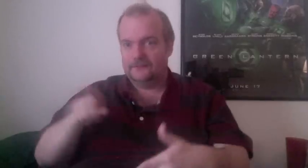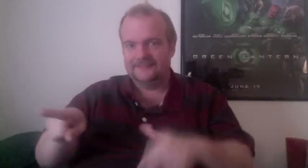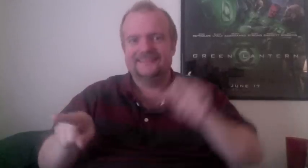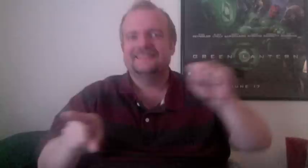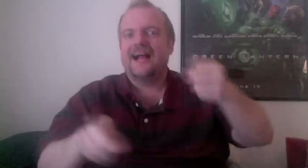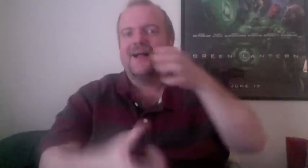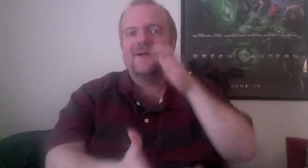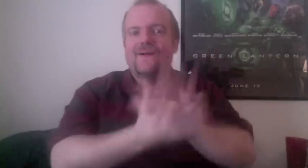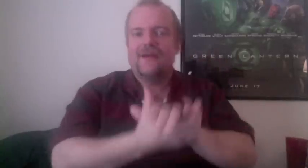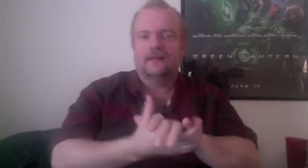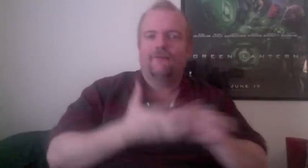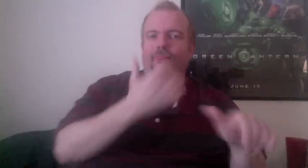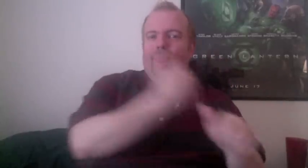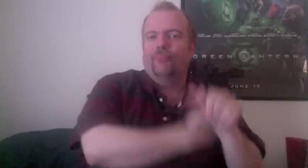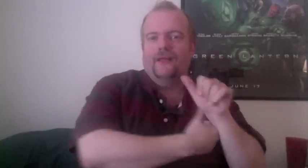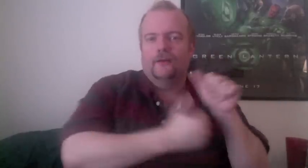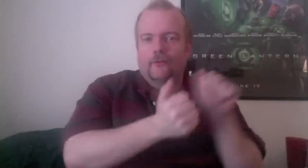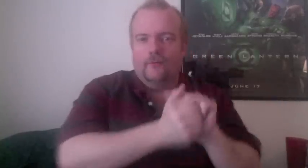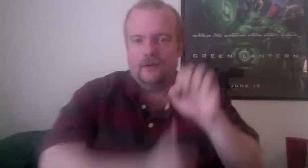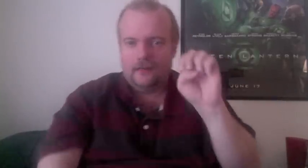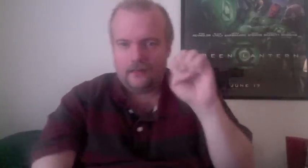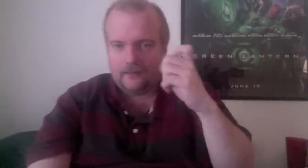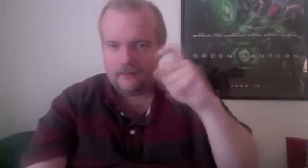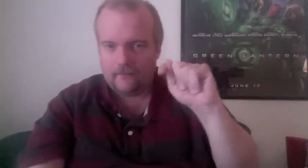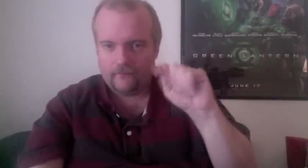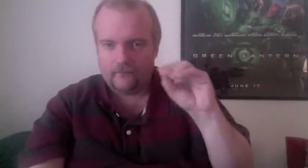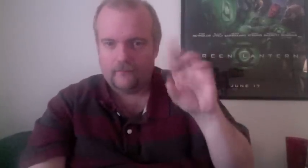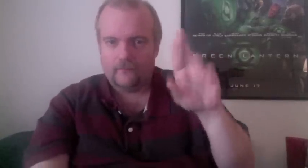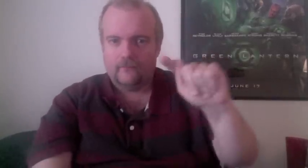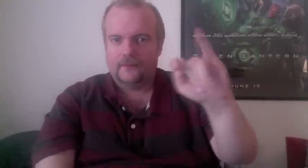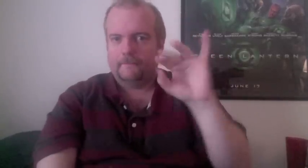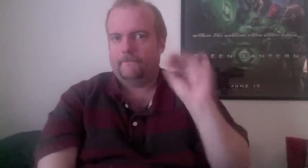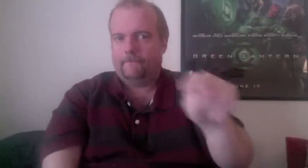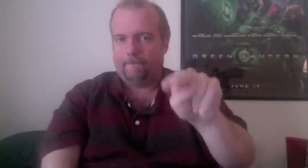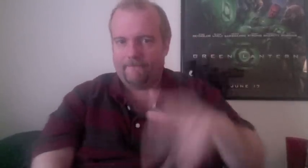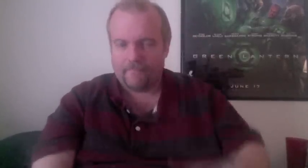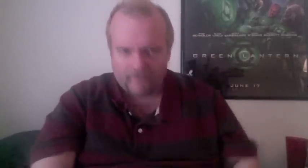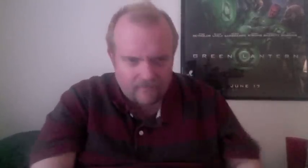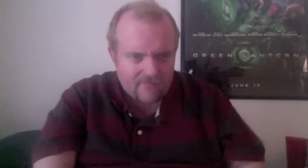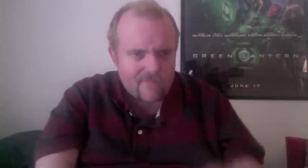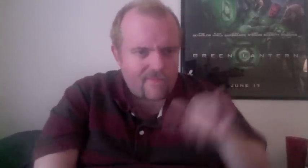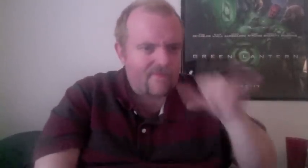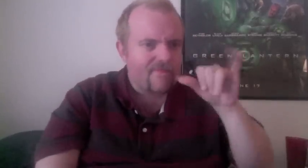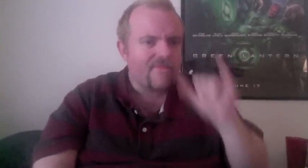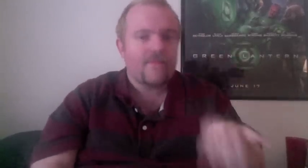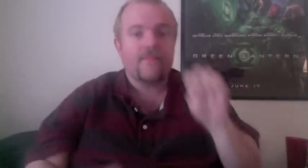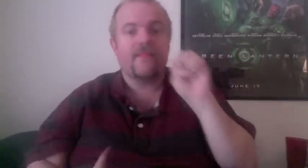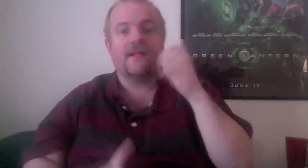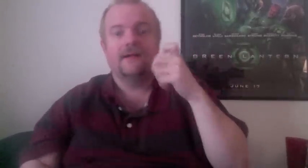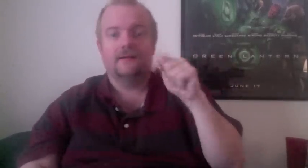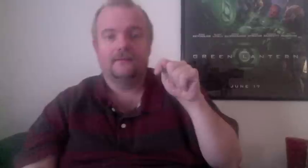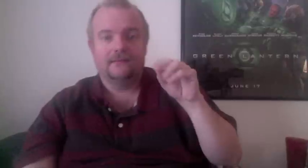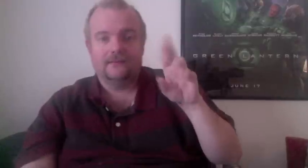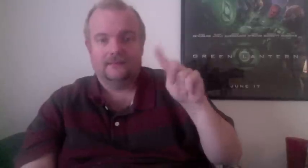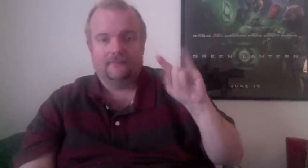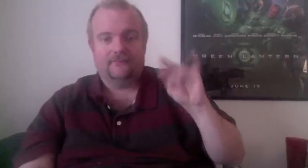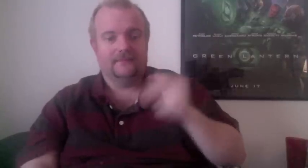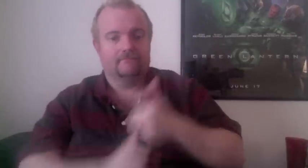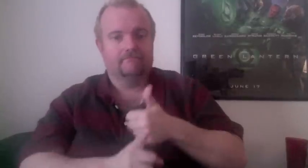that, I'd ask for a photo to be taken, things would be shored up in a photograph, so I knew there was something touching me. When I'm taking pictures during an act of night,